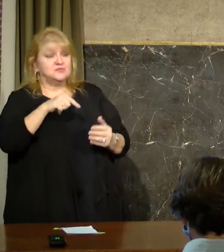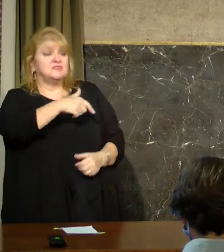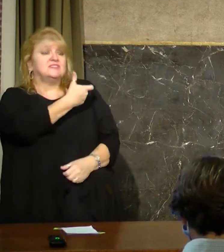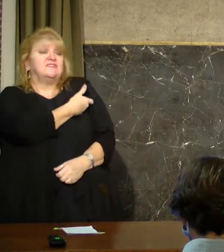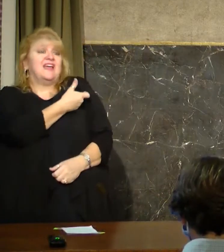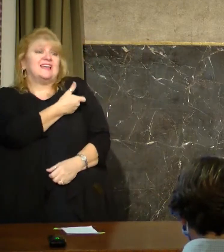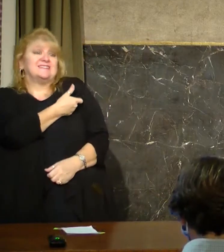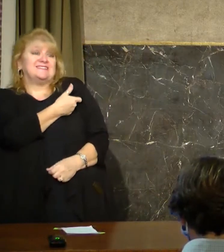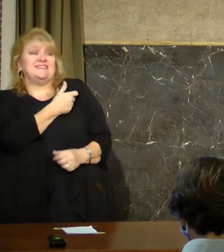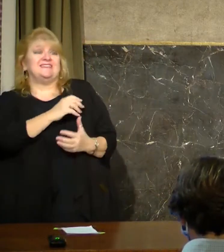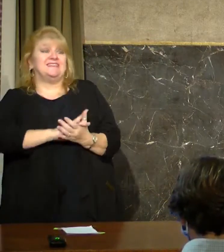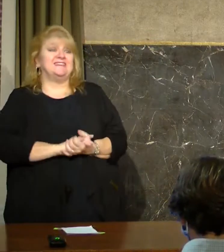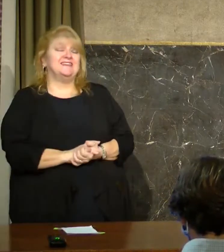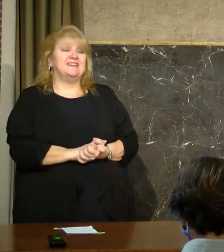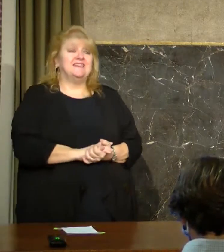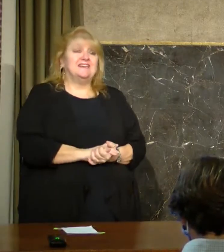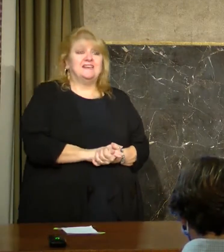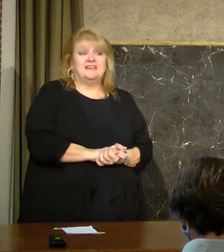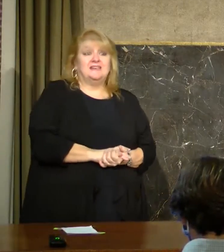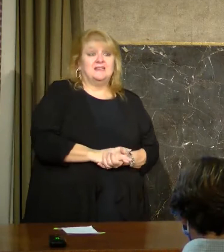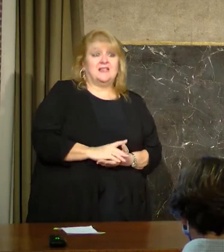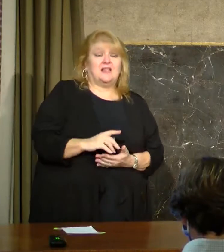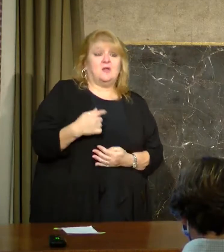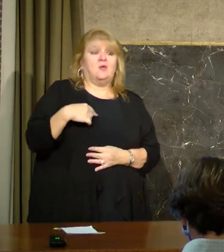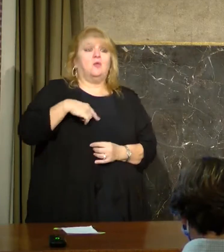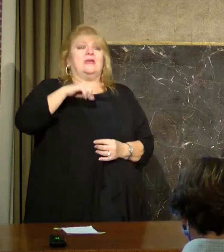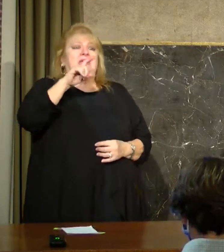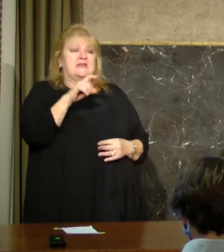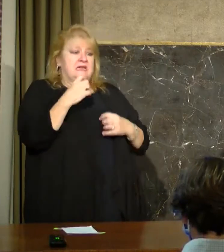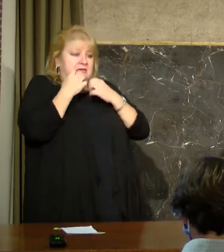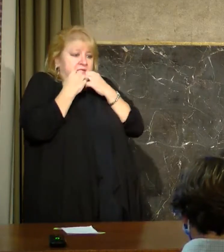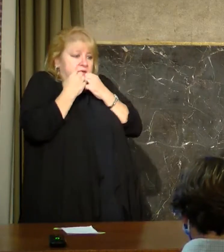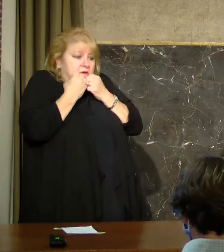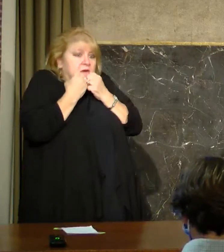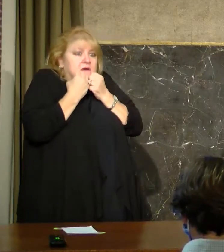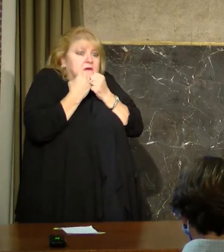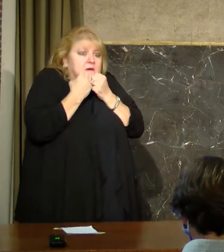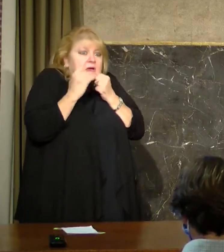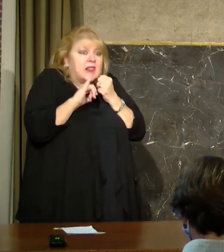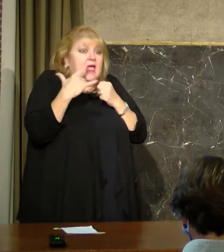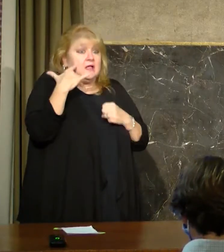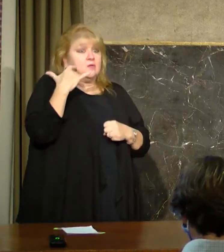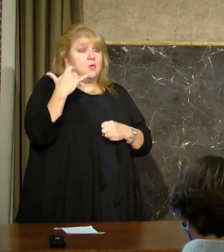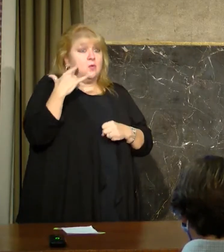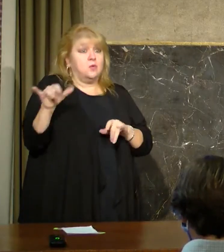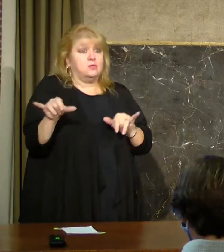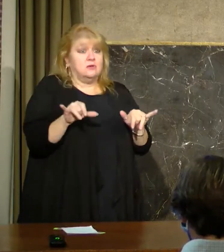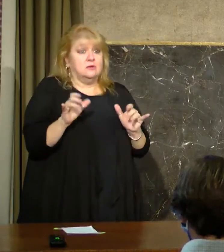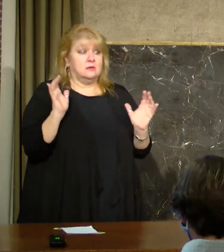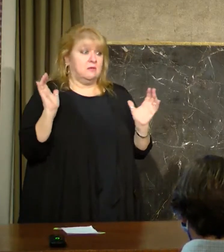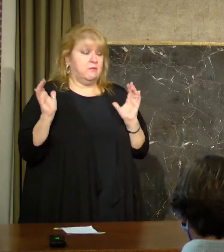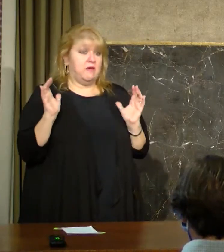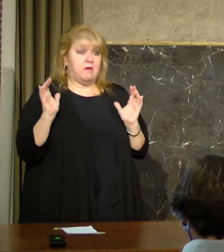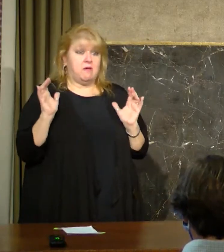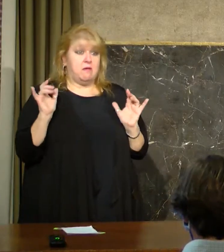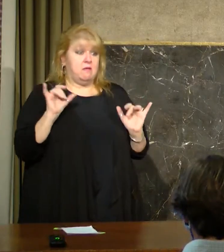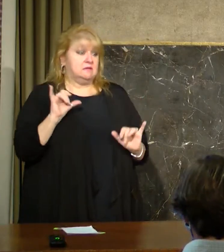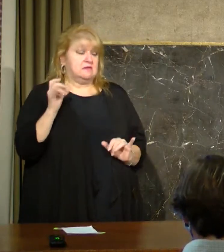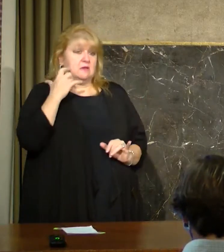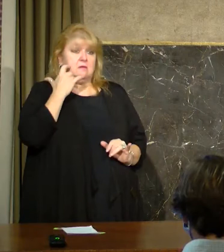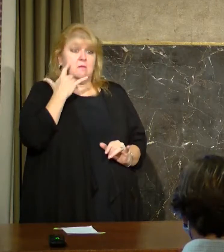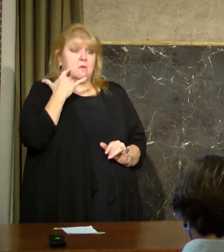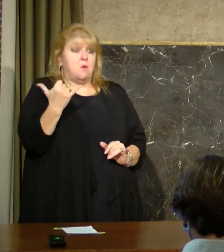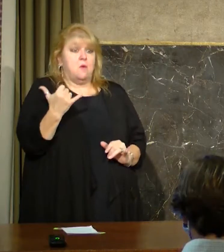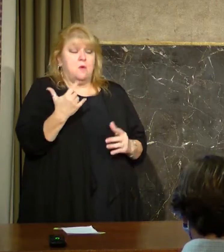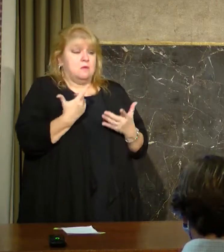vaccine, as far as I'm concerned, we need to be treating it like gold. And this